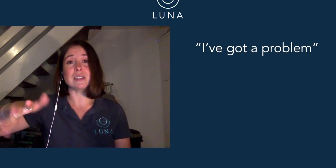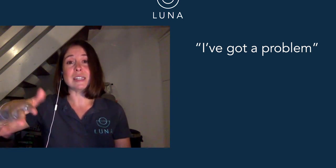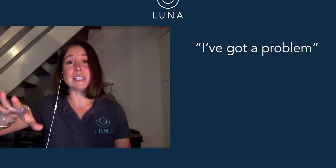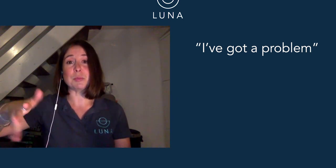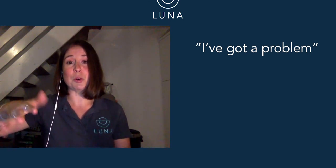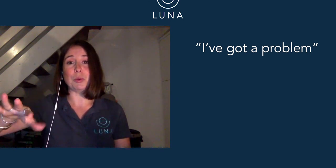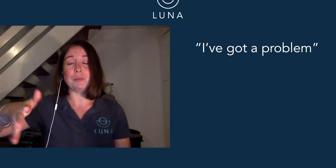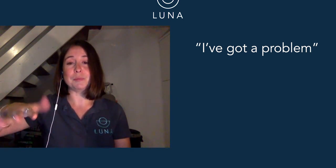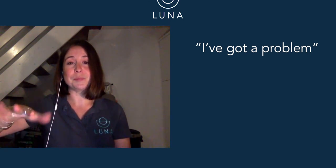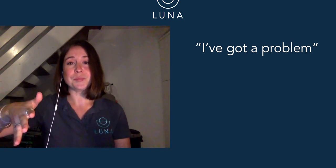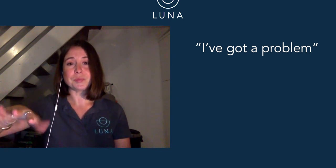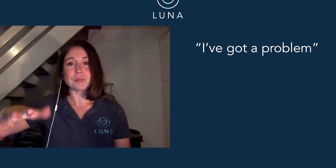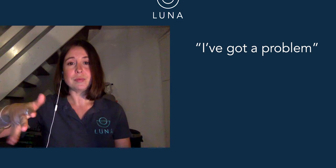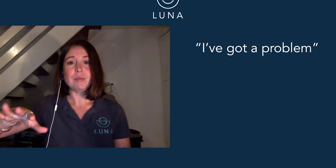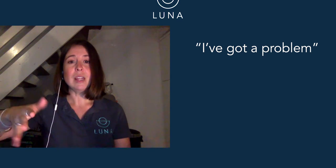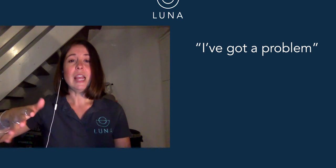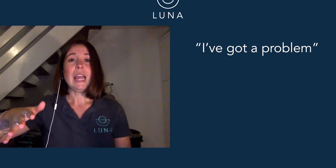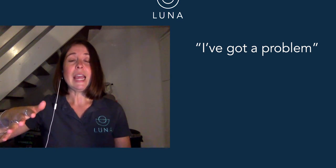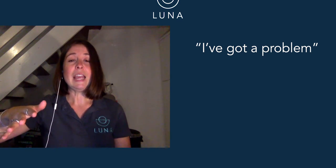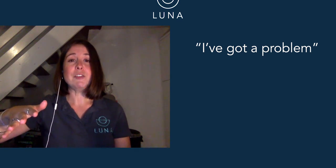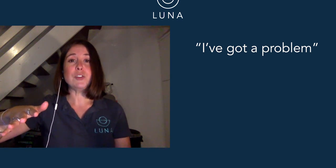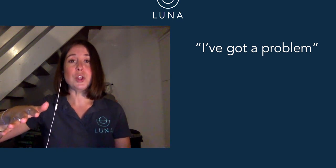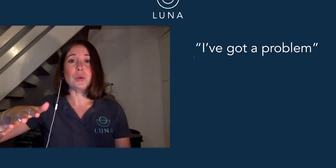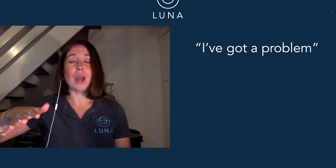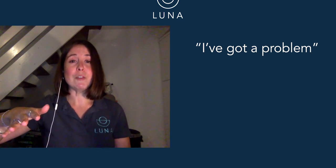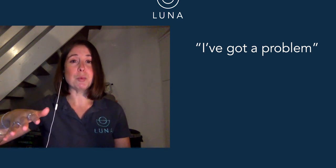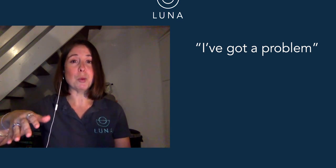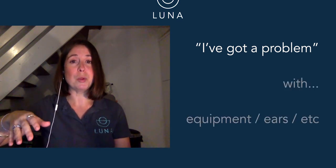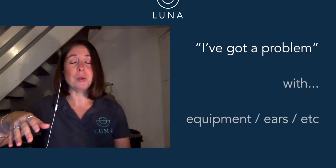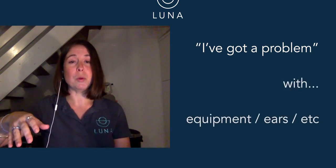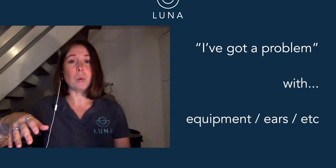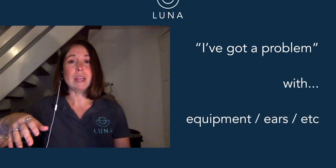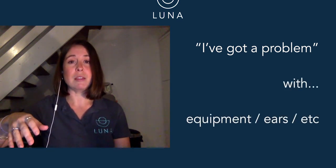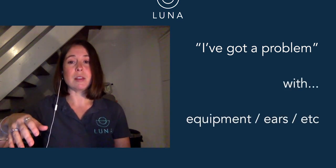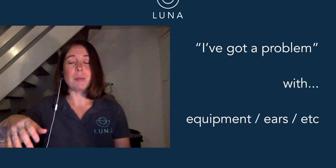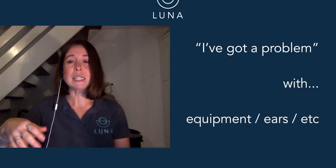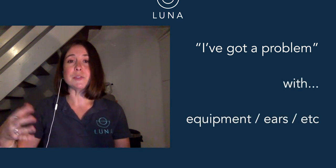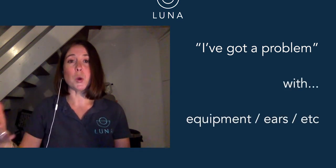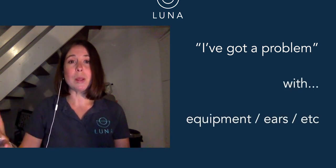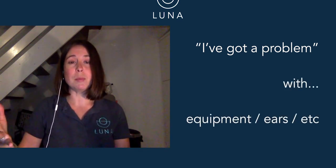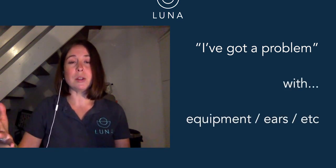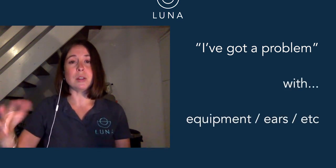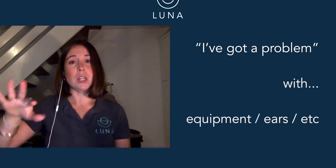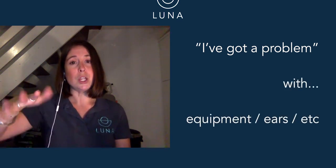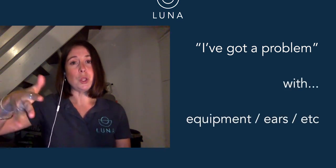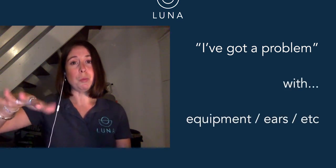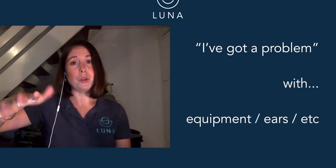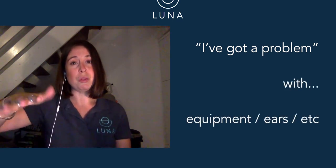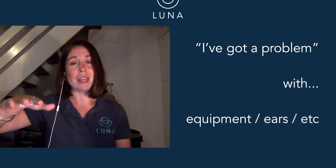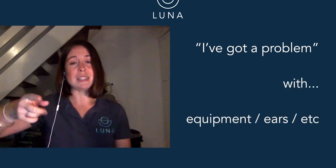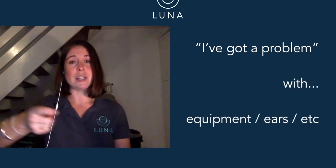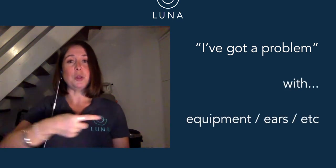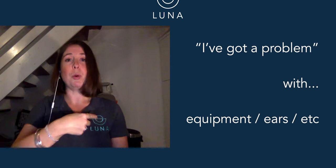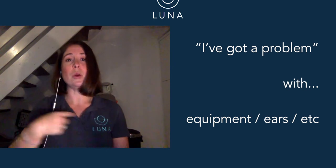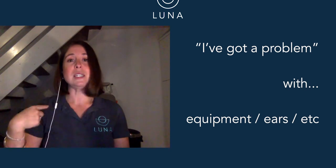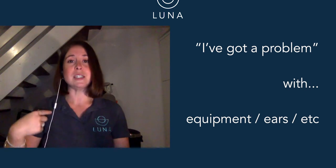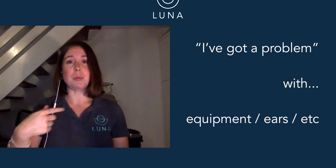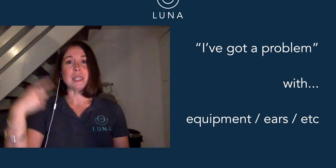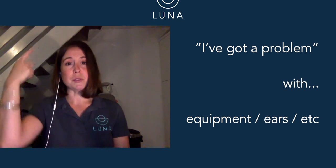a problem. If you have a problem with a piece of equipment, you do this and you point at the piece of